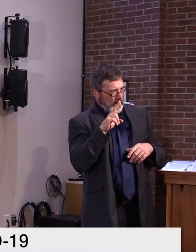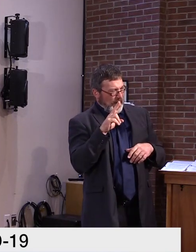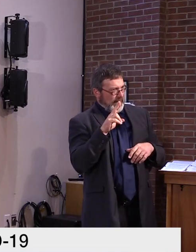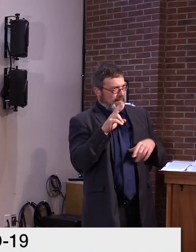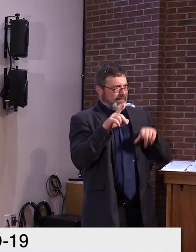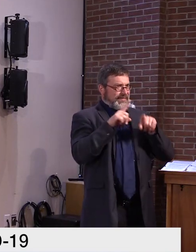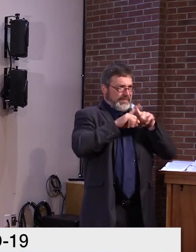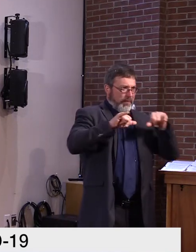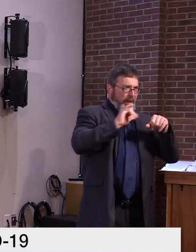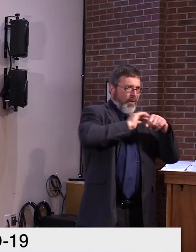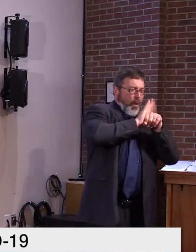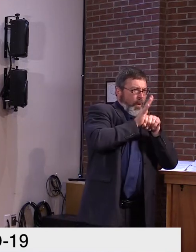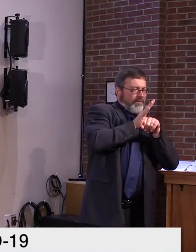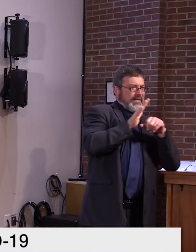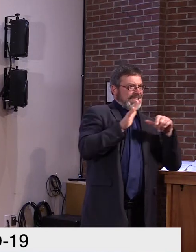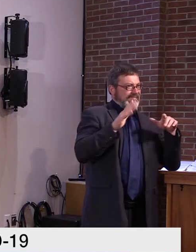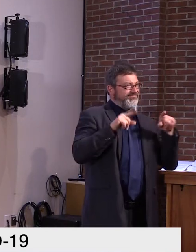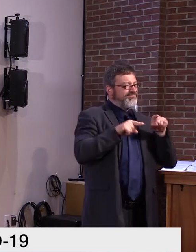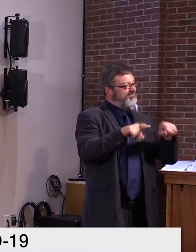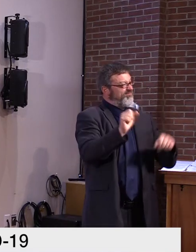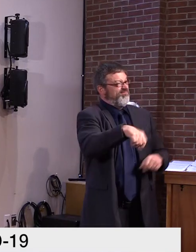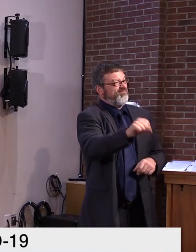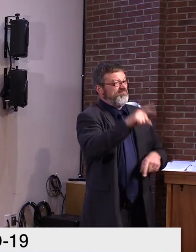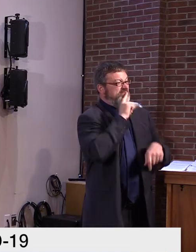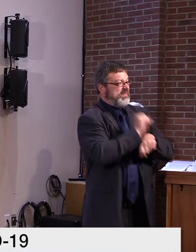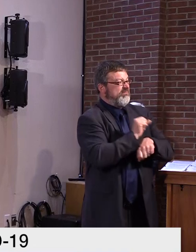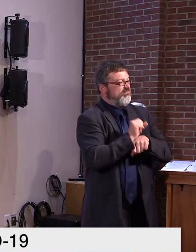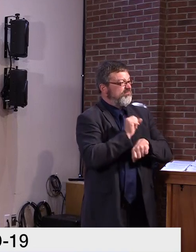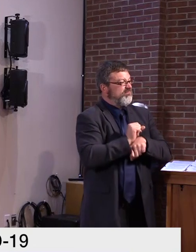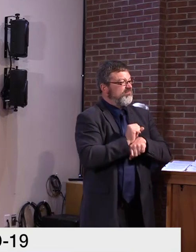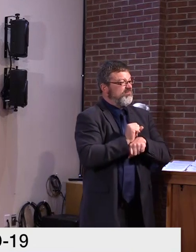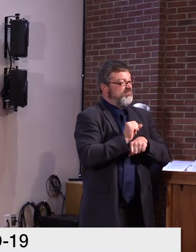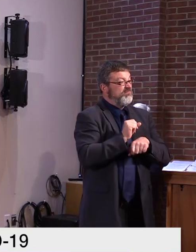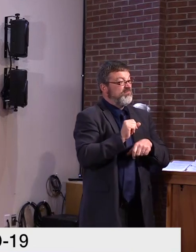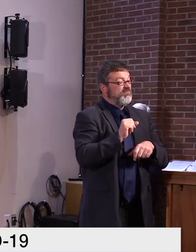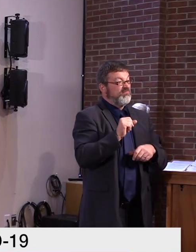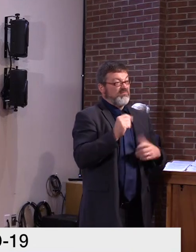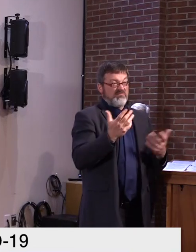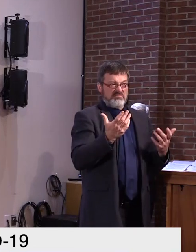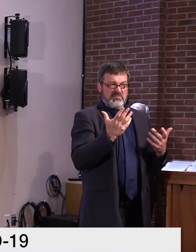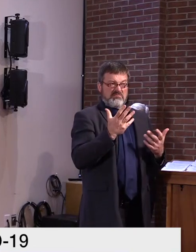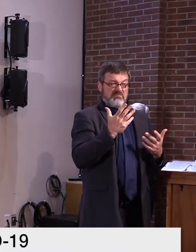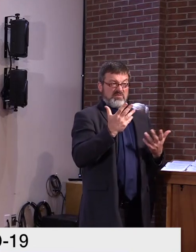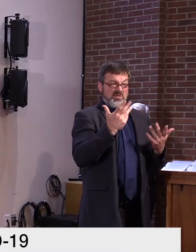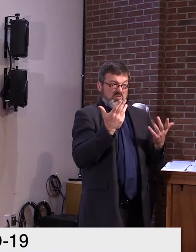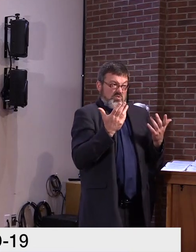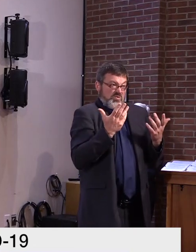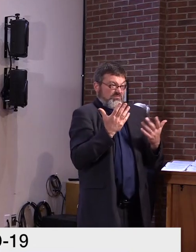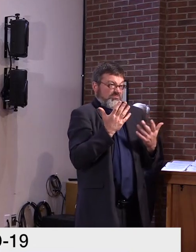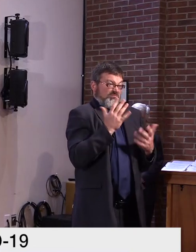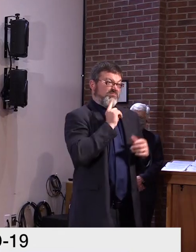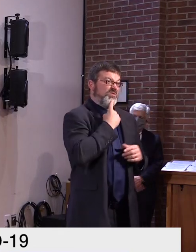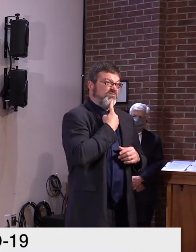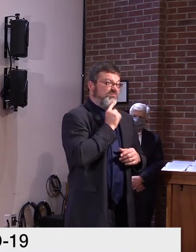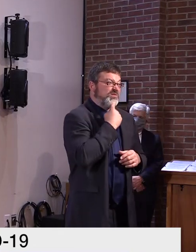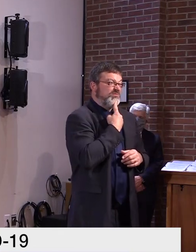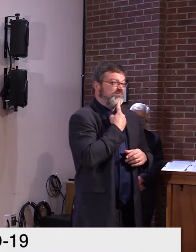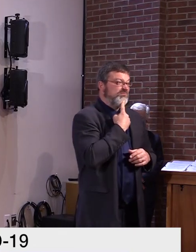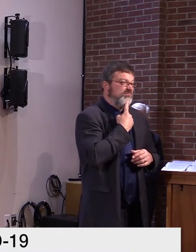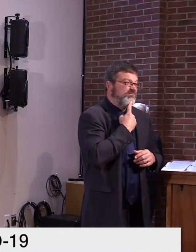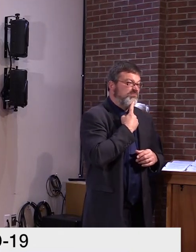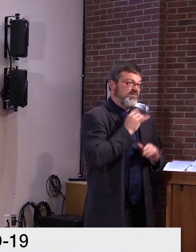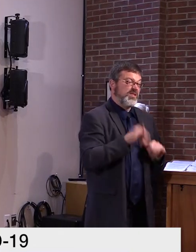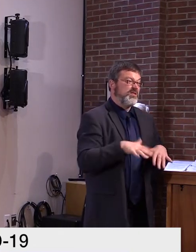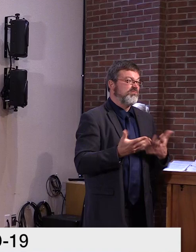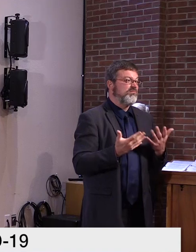And before I close, feeling like a proud father, I must humbly share with all Vermonters the news that